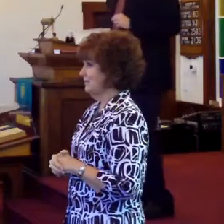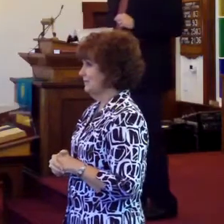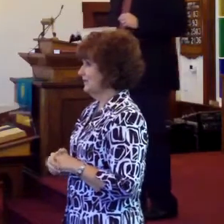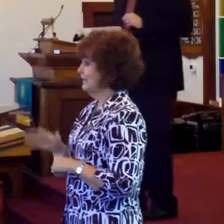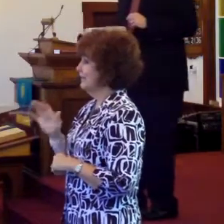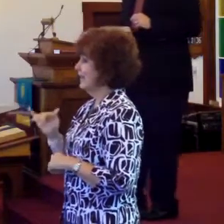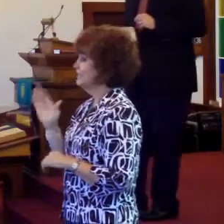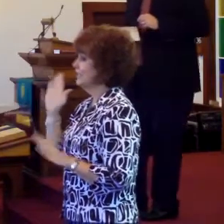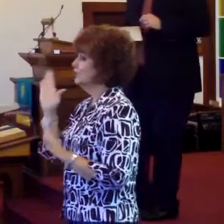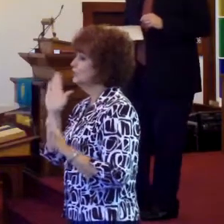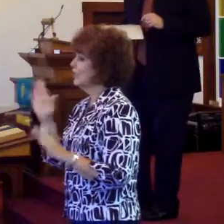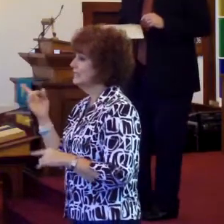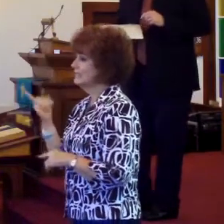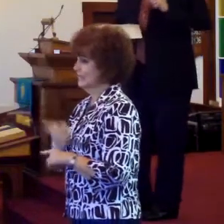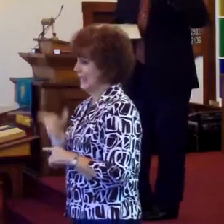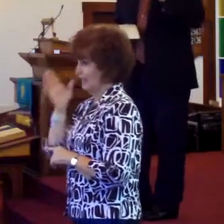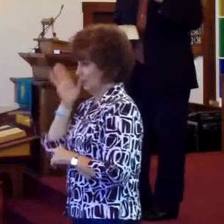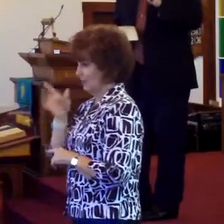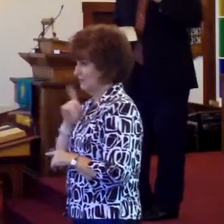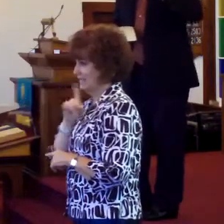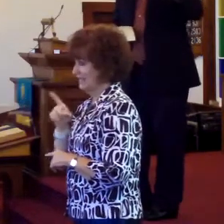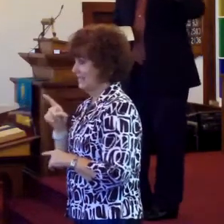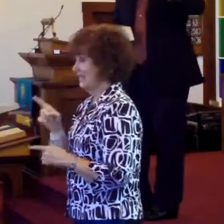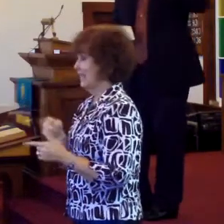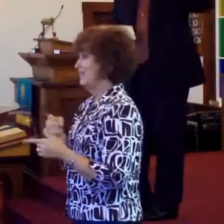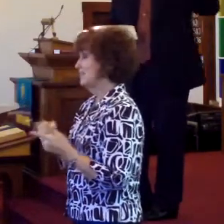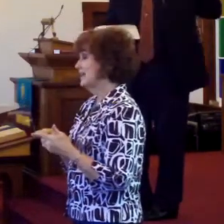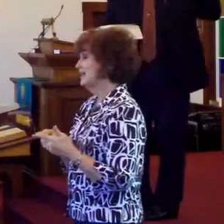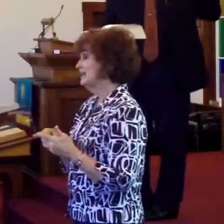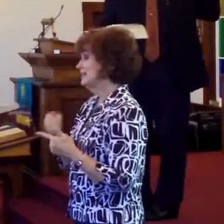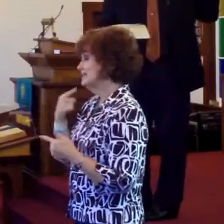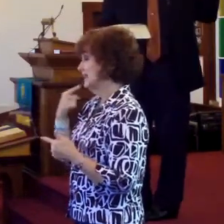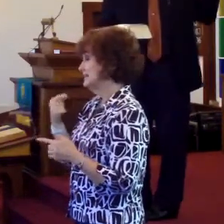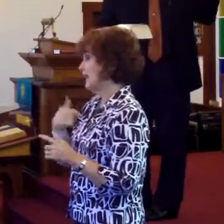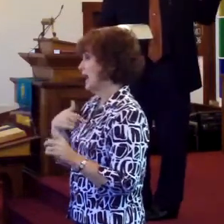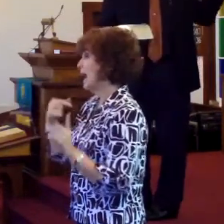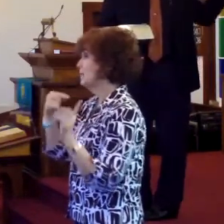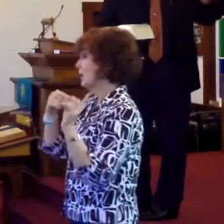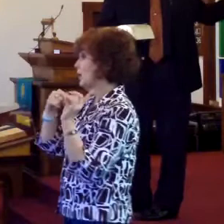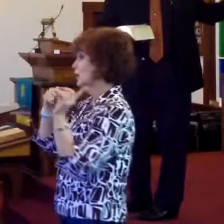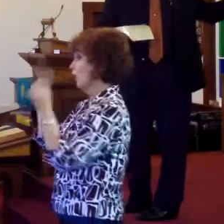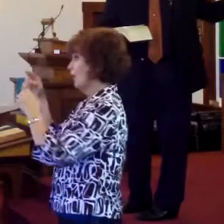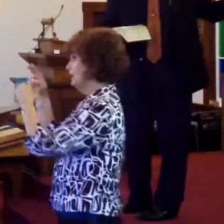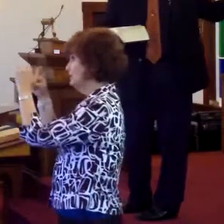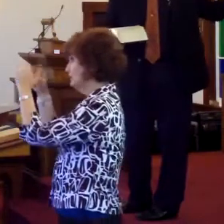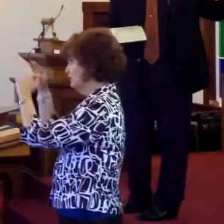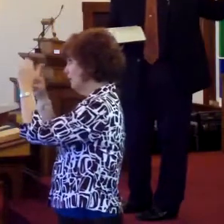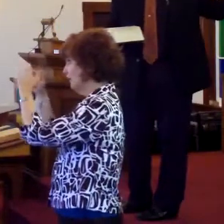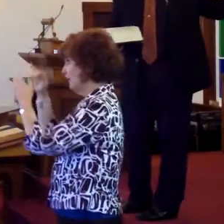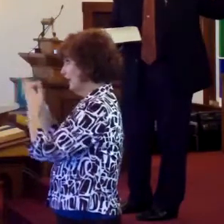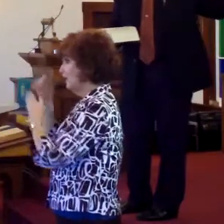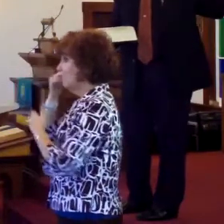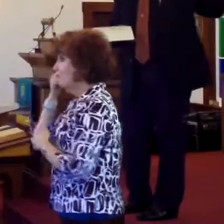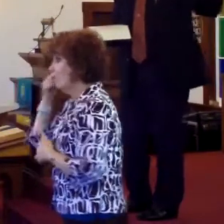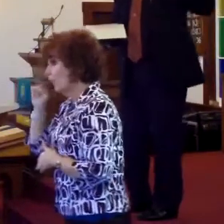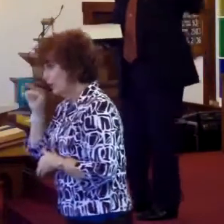What a great day it's going to be. And then he says, I'm going somewhere to build this for you.